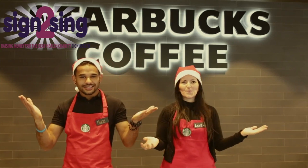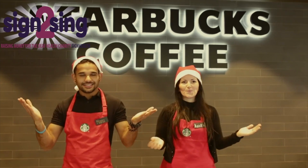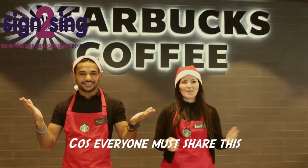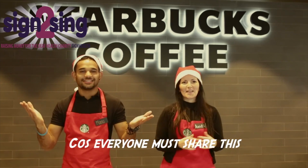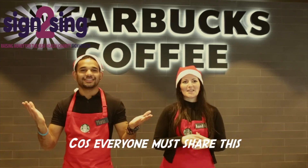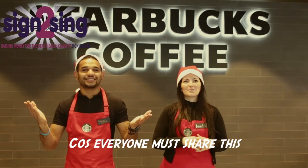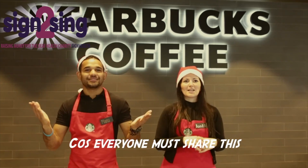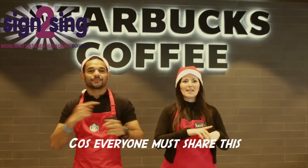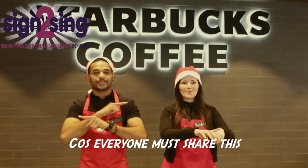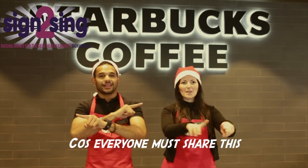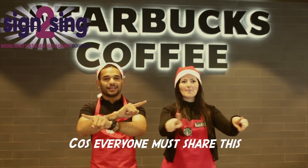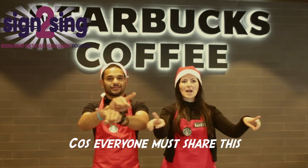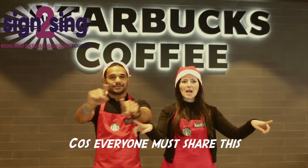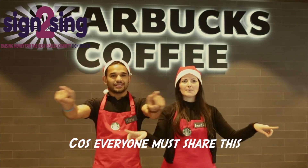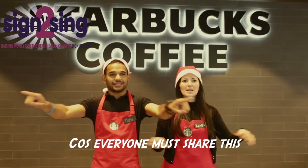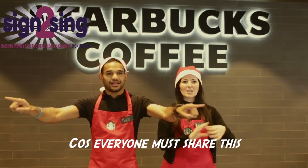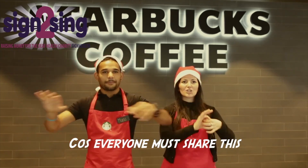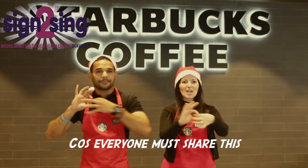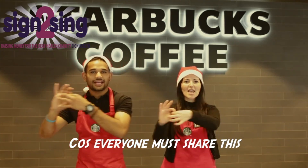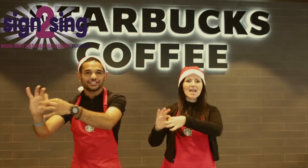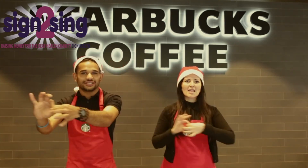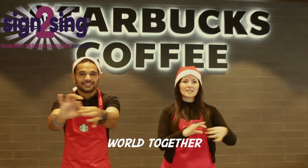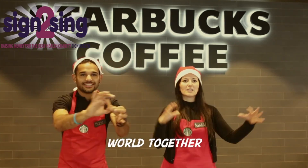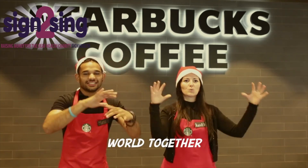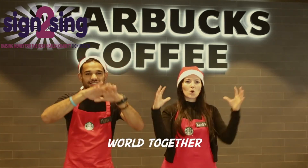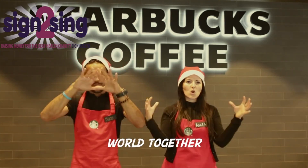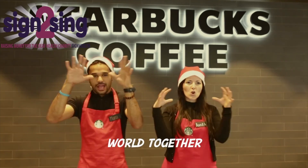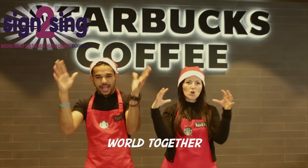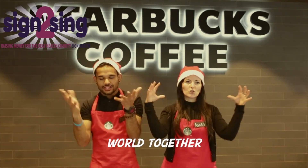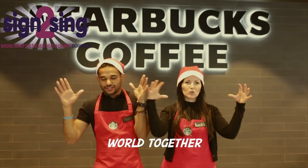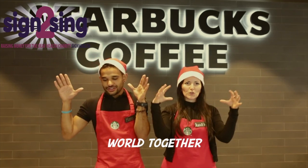Cause everyone must share this world together